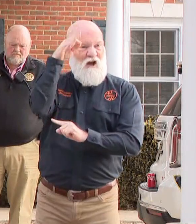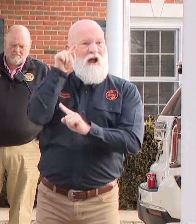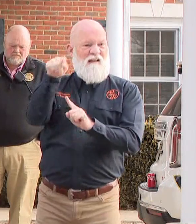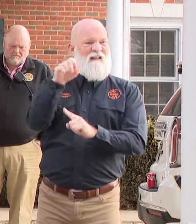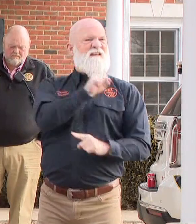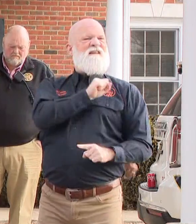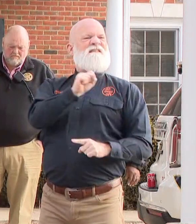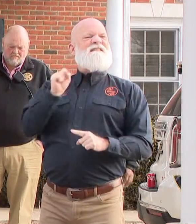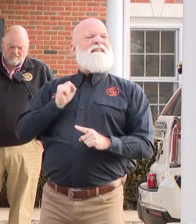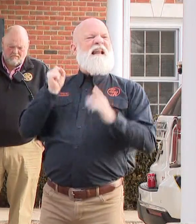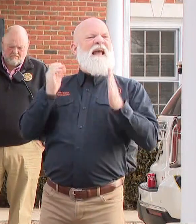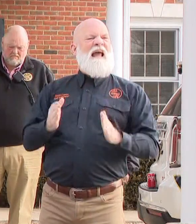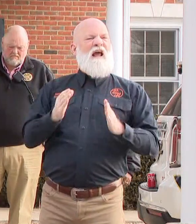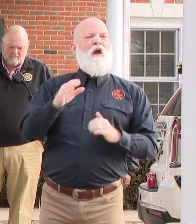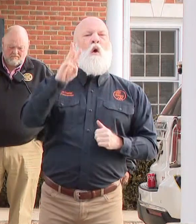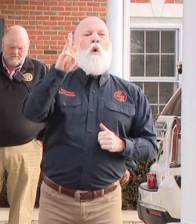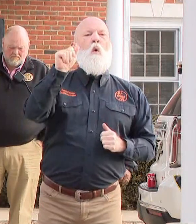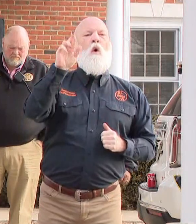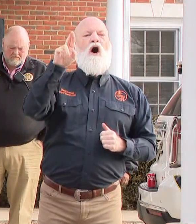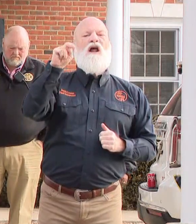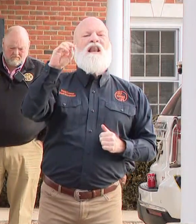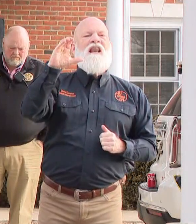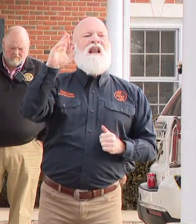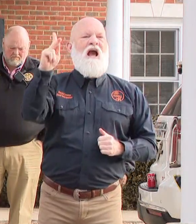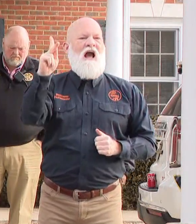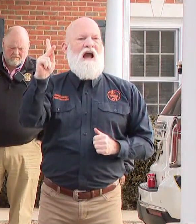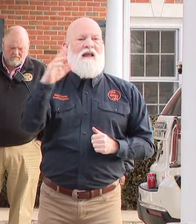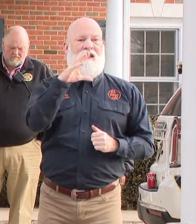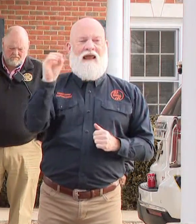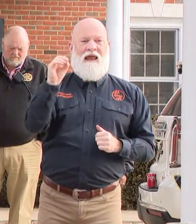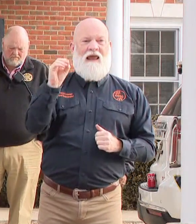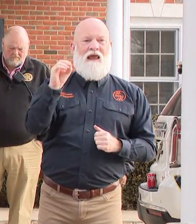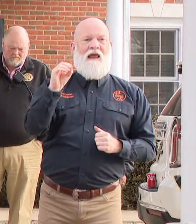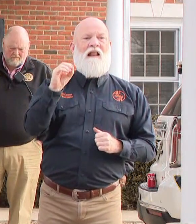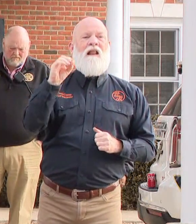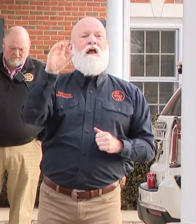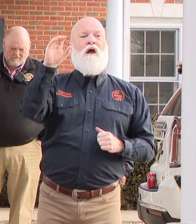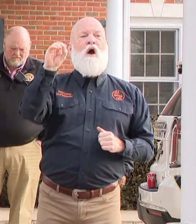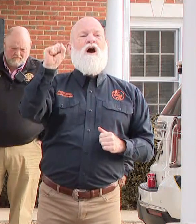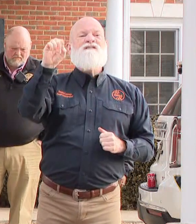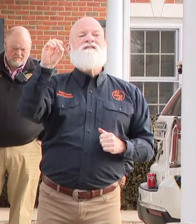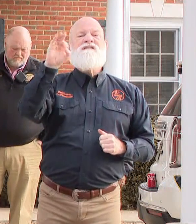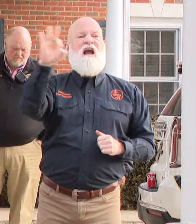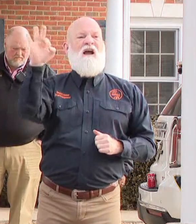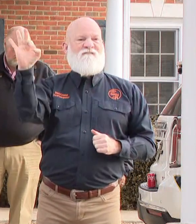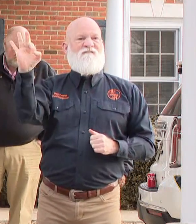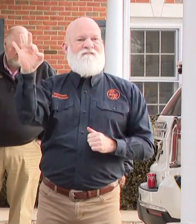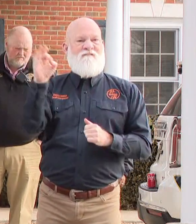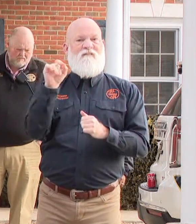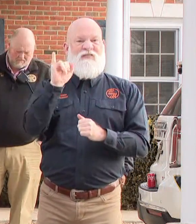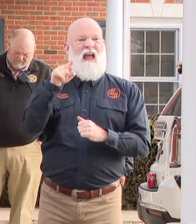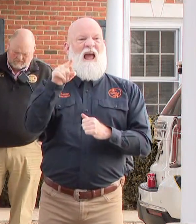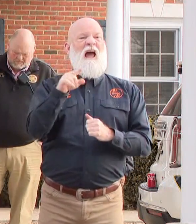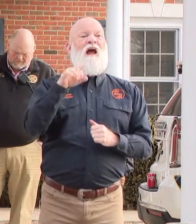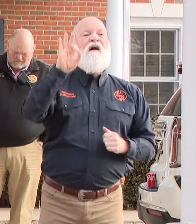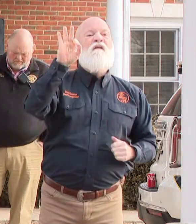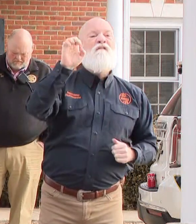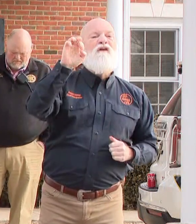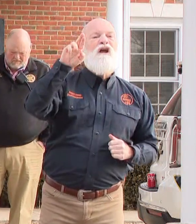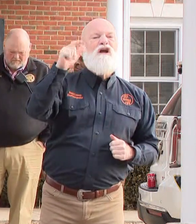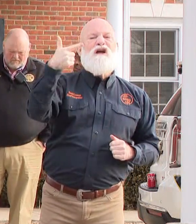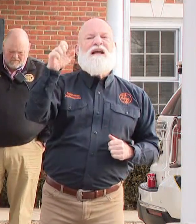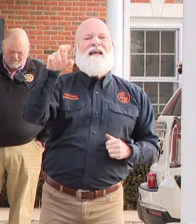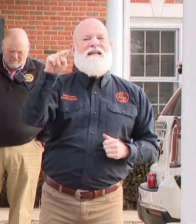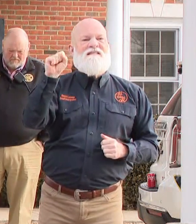Ossoff, and Drew Ferguson. We have been in close contact with our local delegation and